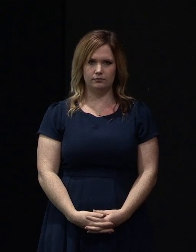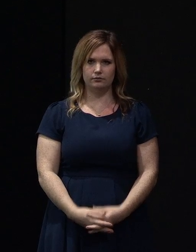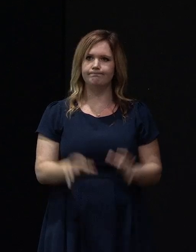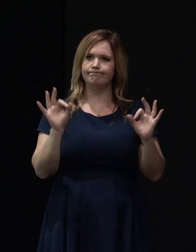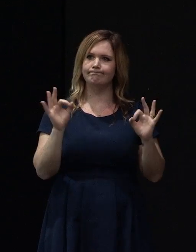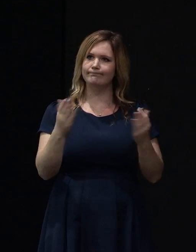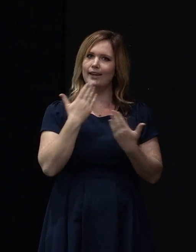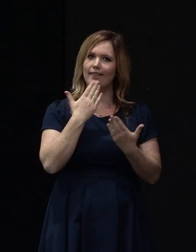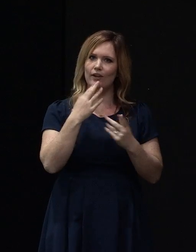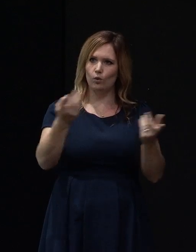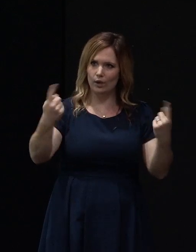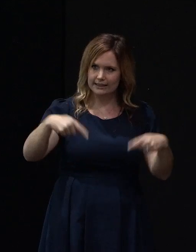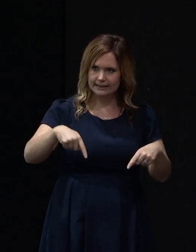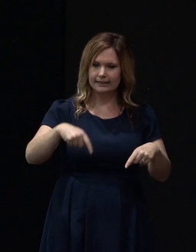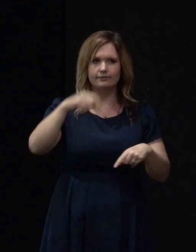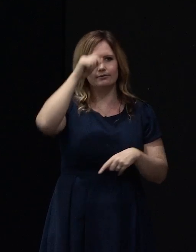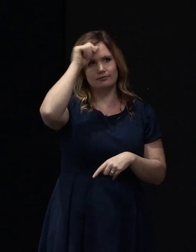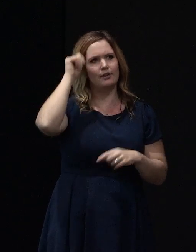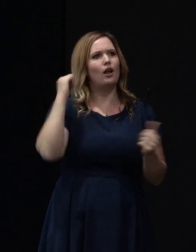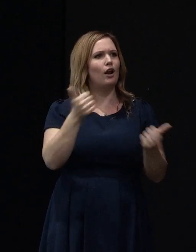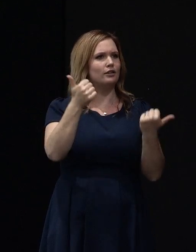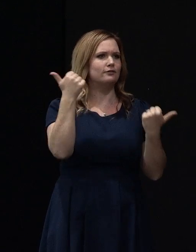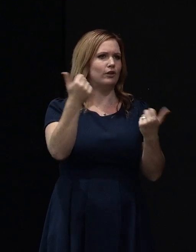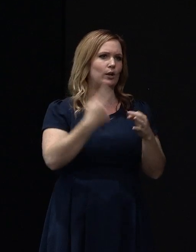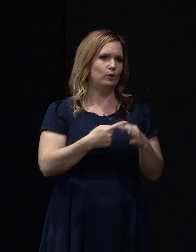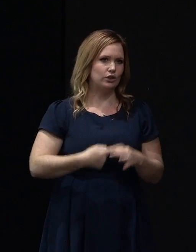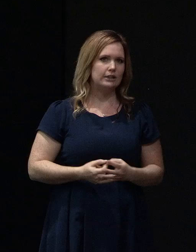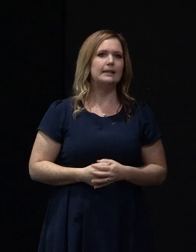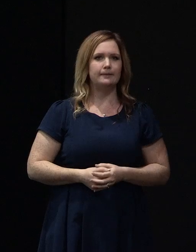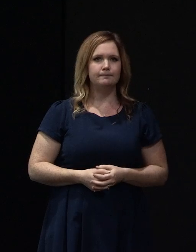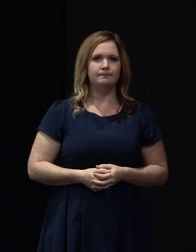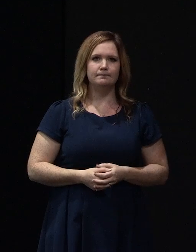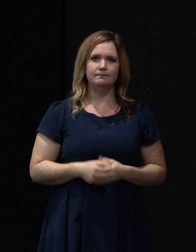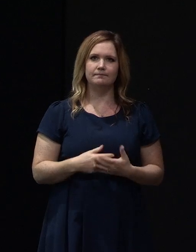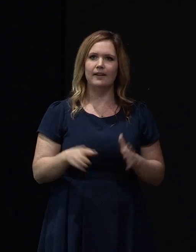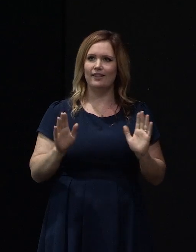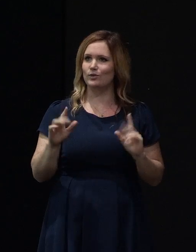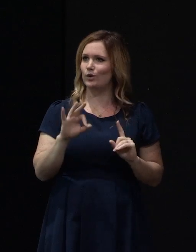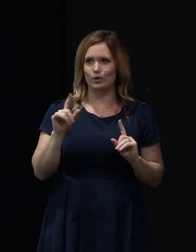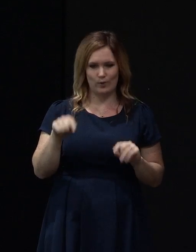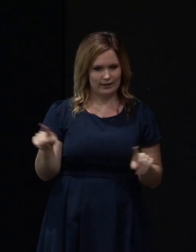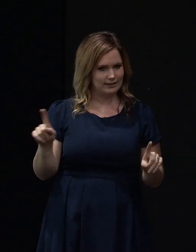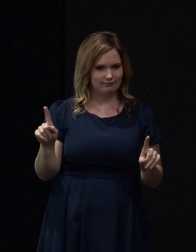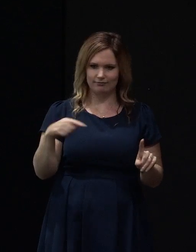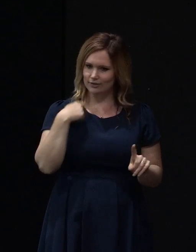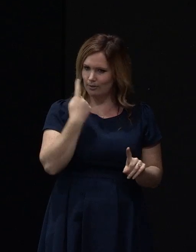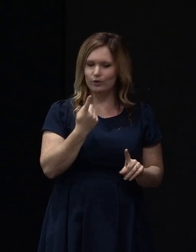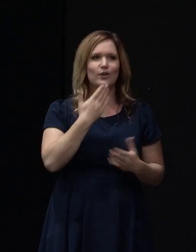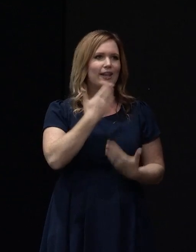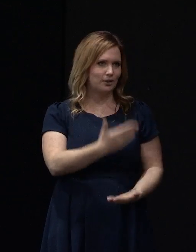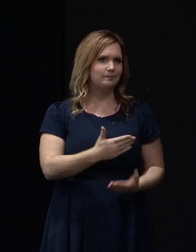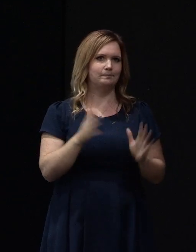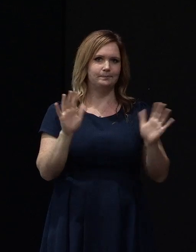Excellent. Well, thank you very much for attending. Lots of great questions. And we're not doing this again tomorrow. So thank you very much.